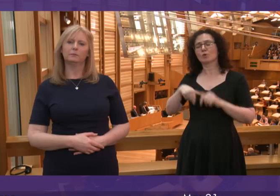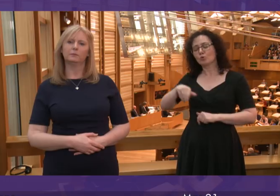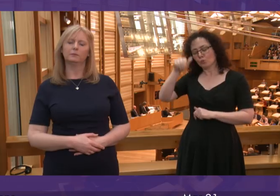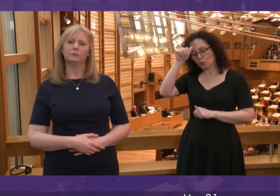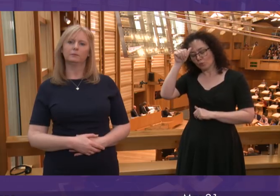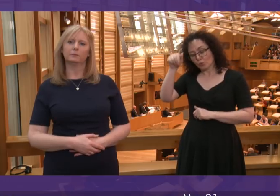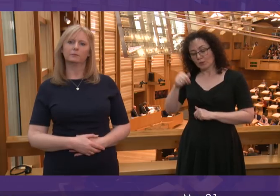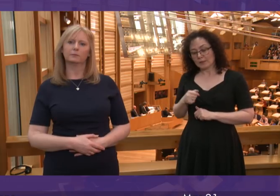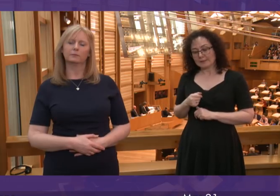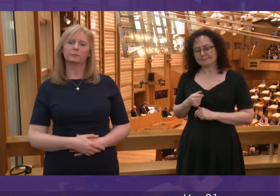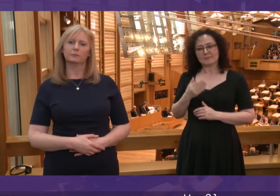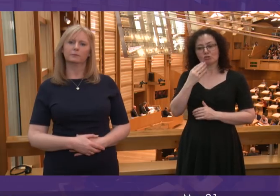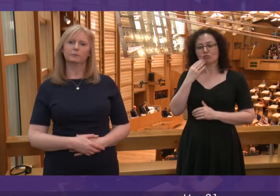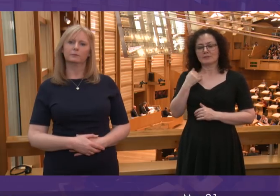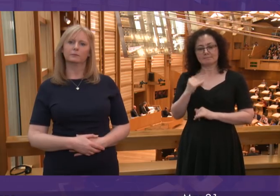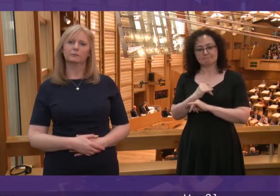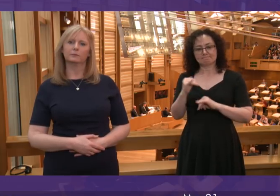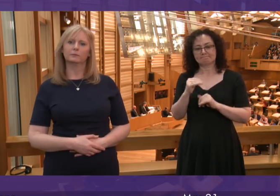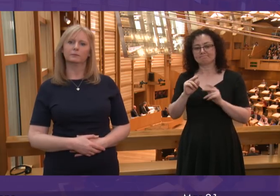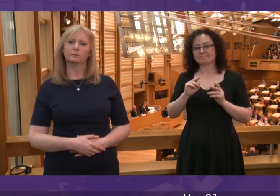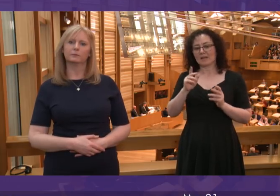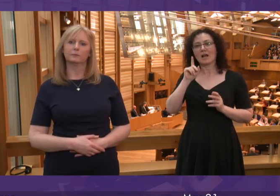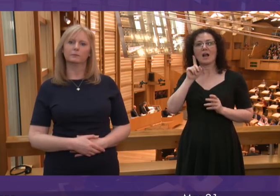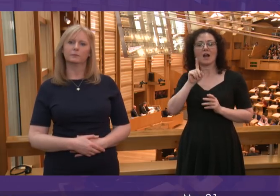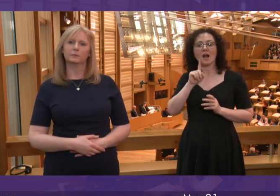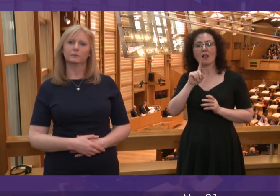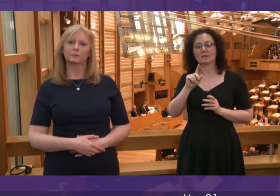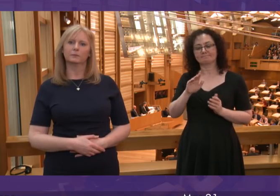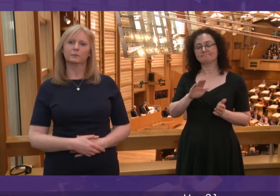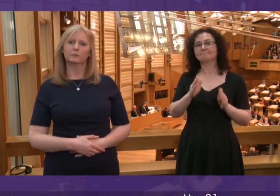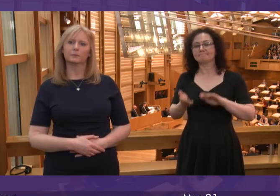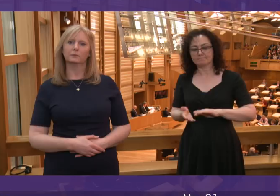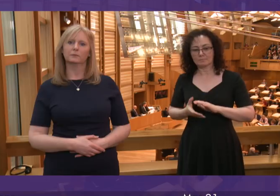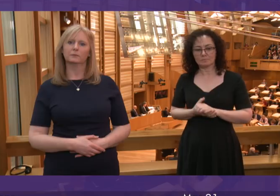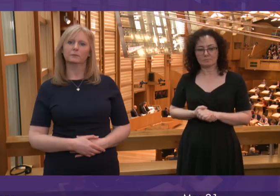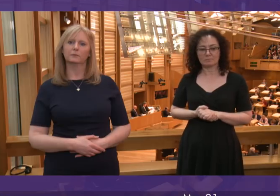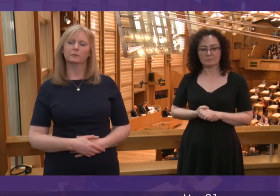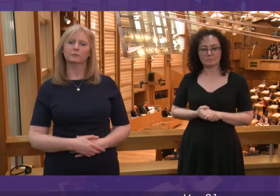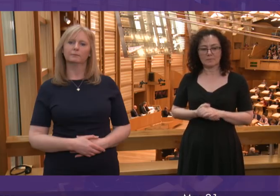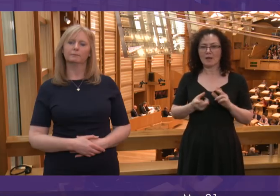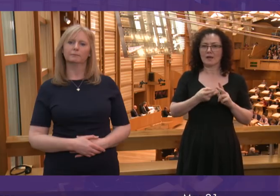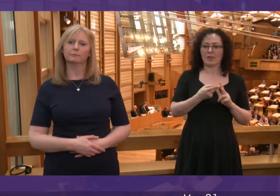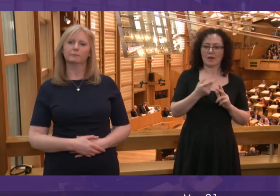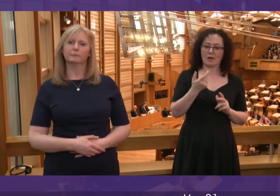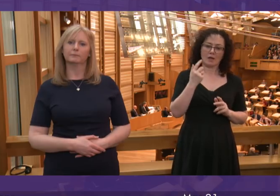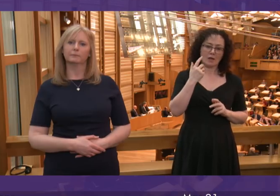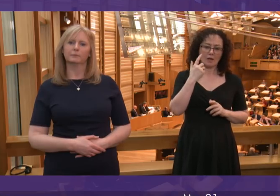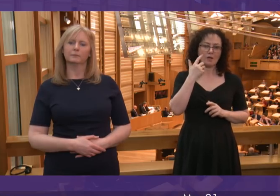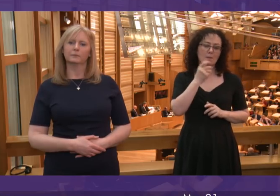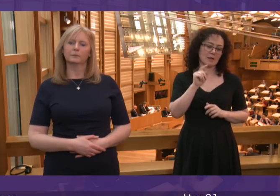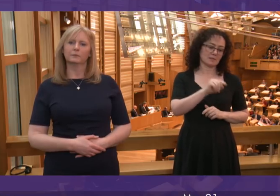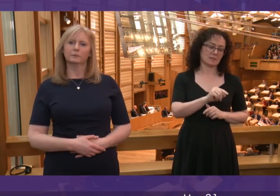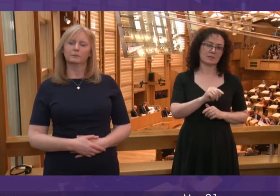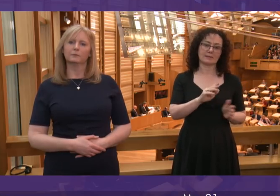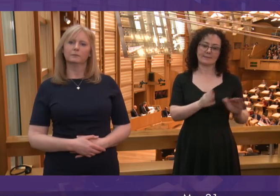death of a young 18-year-old girl in Comarnock last weekend, followed by the death of another youngster in Ayrshire only hours later.